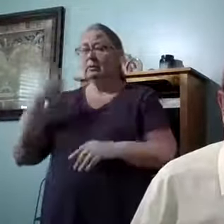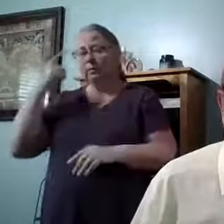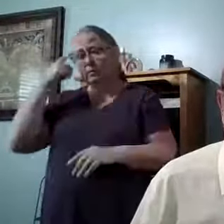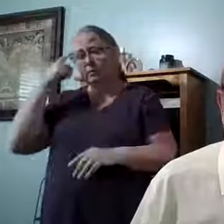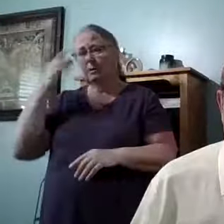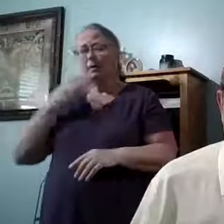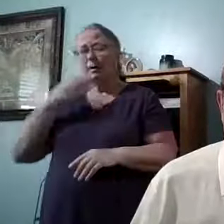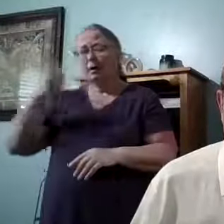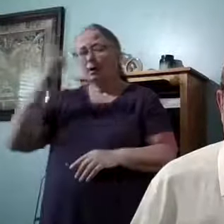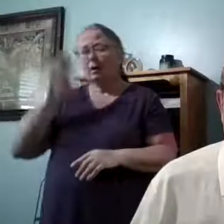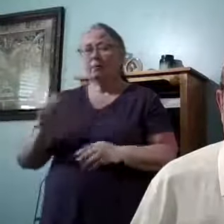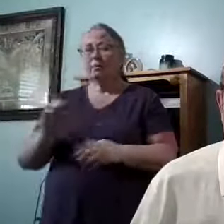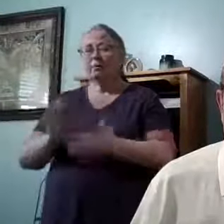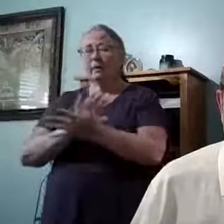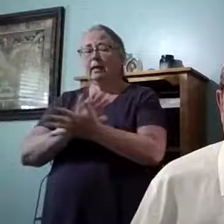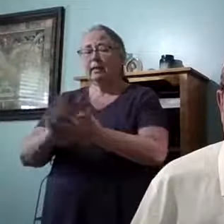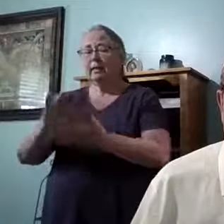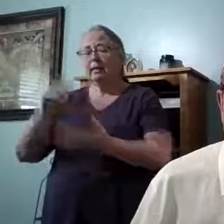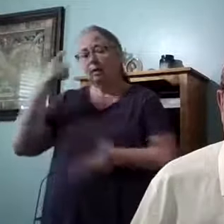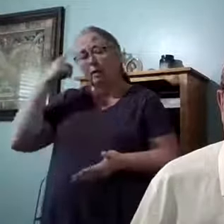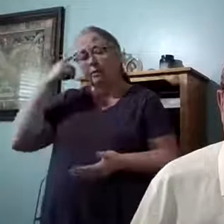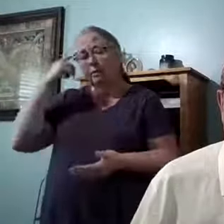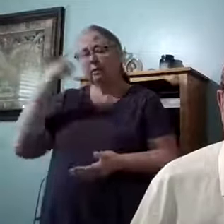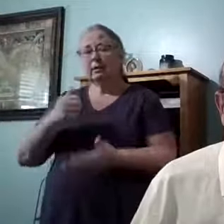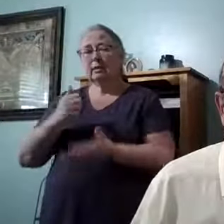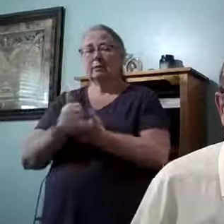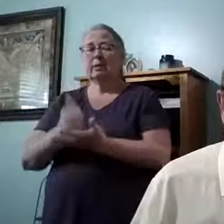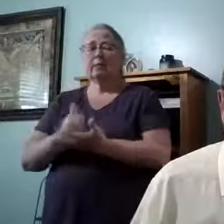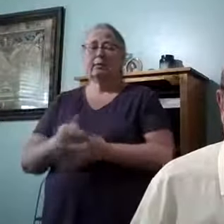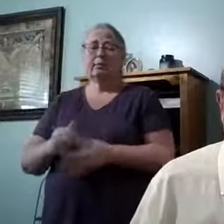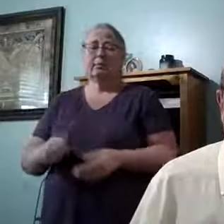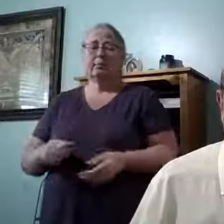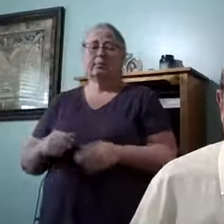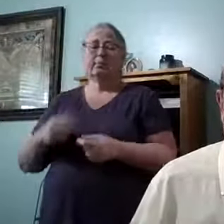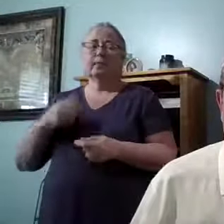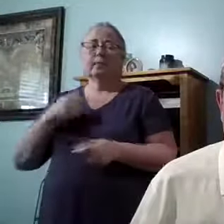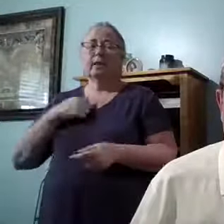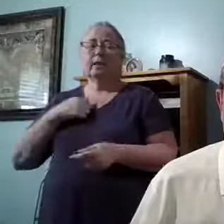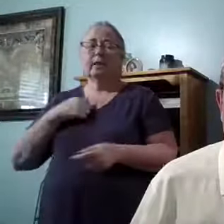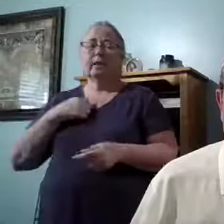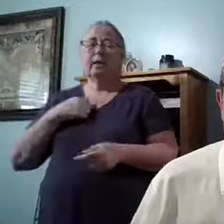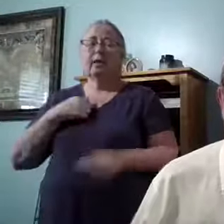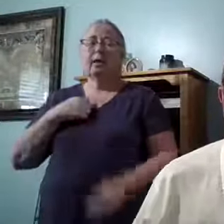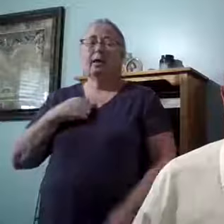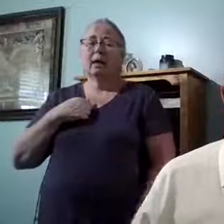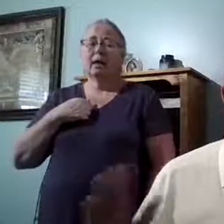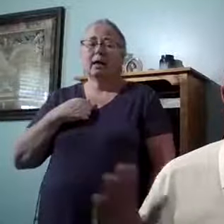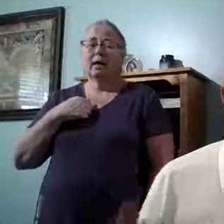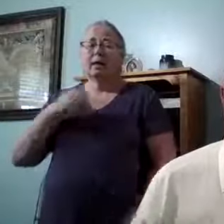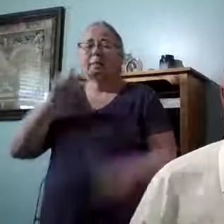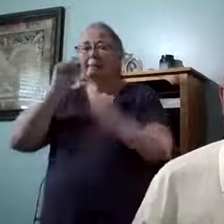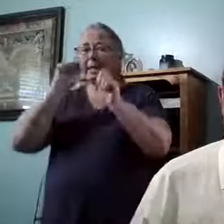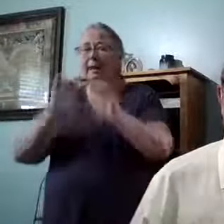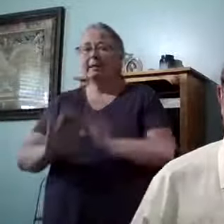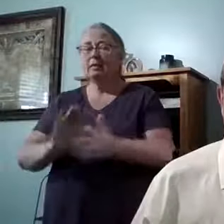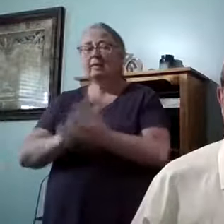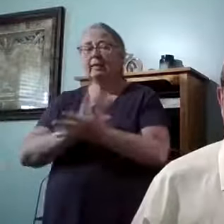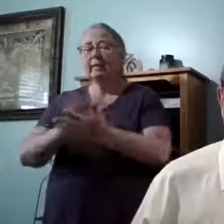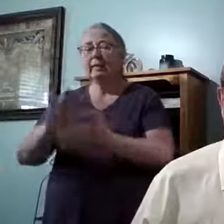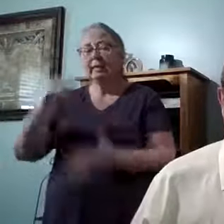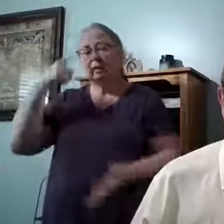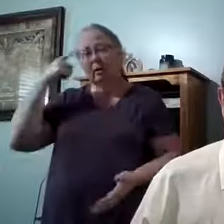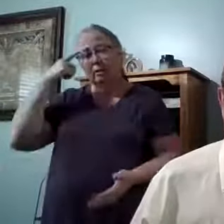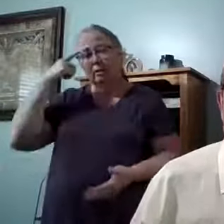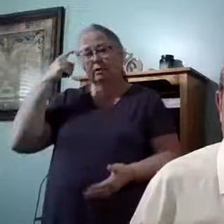Amen. Thank God for a clean conscience. Amen. I, I tell you what, I'm, I am blessed with a clean conscience.